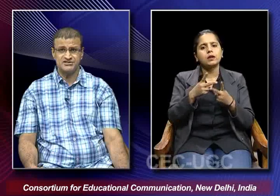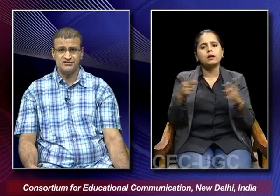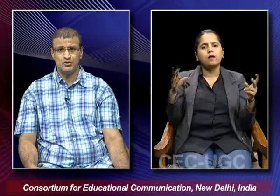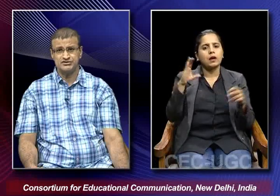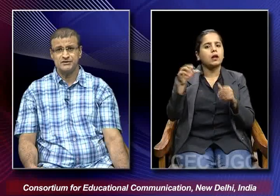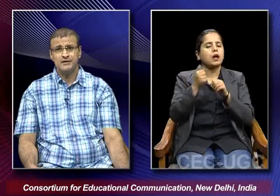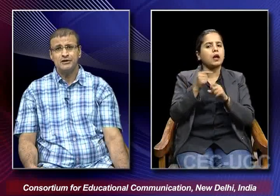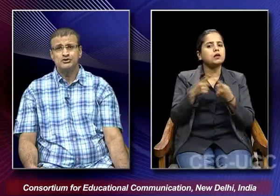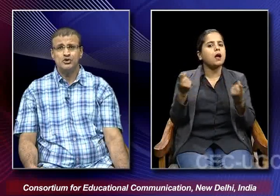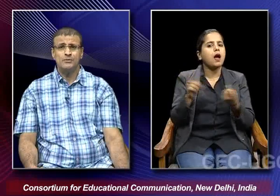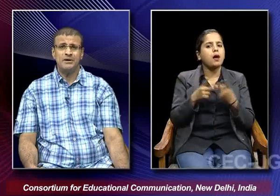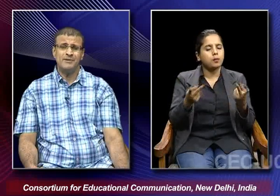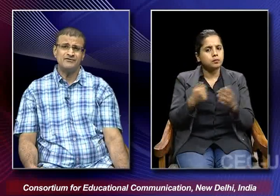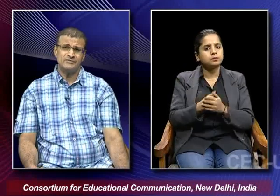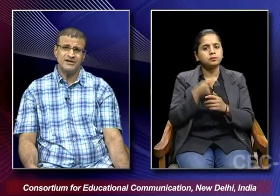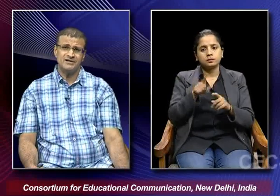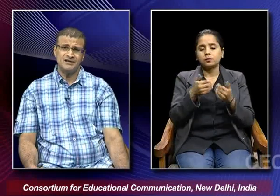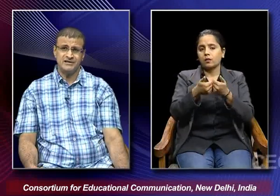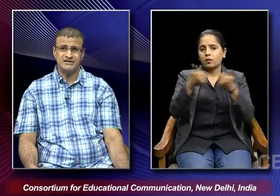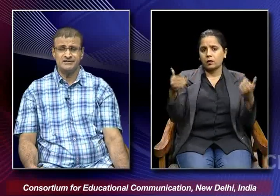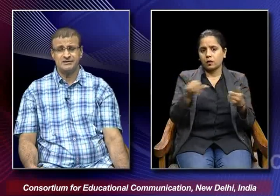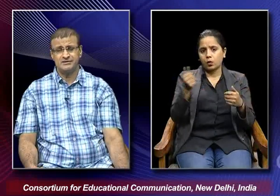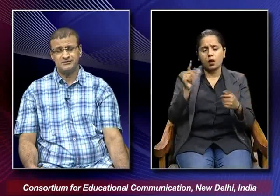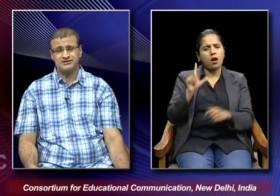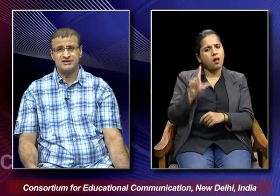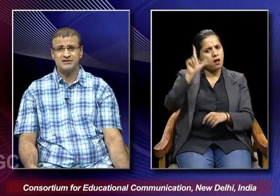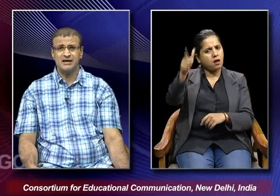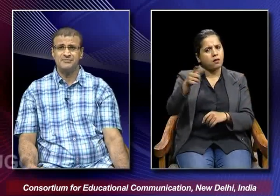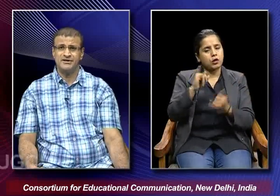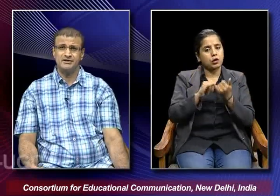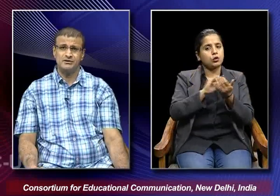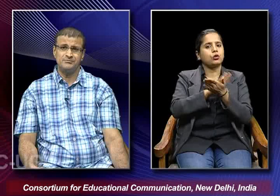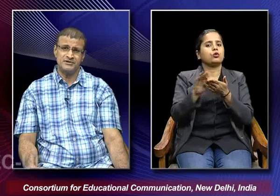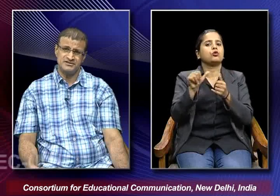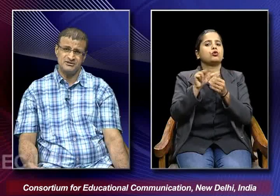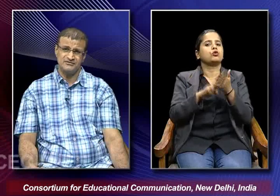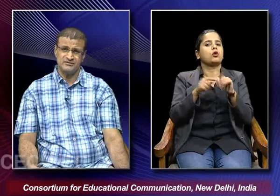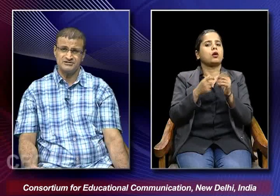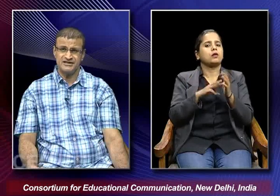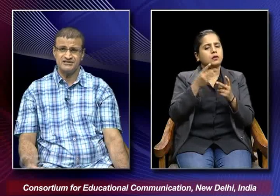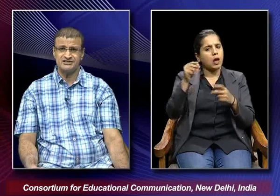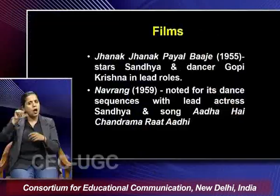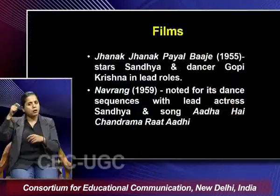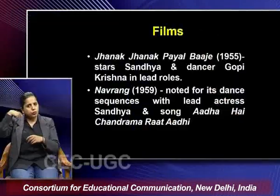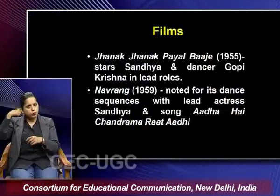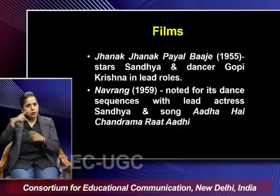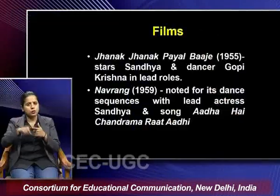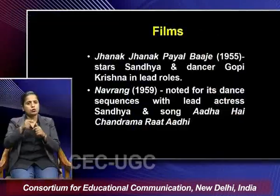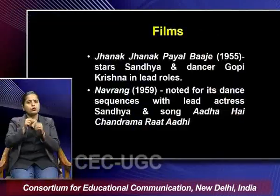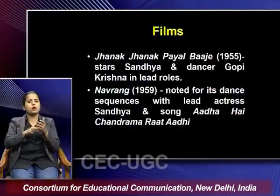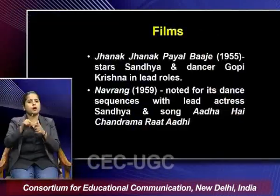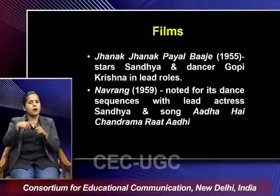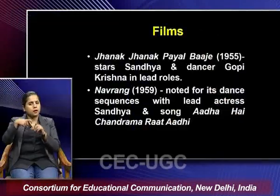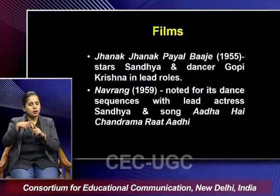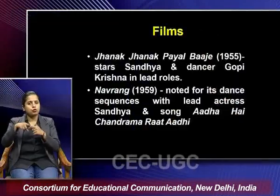in which he was so apart from that later shantaram made some other films like jhanak jhanak payal bhaje